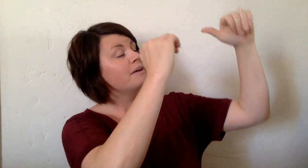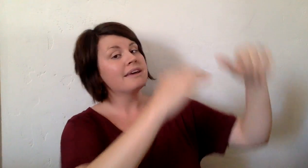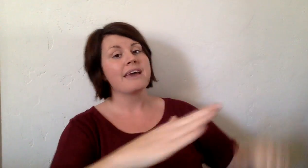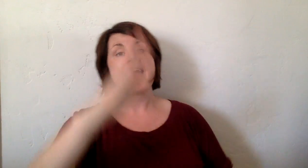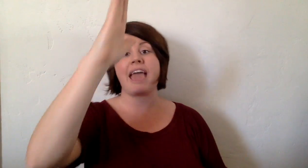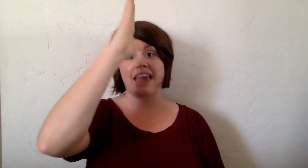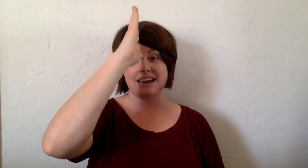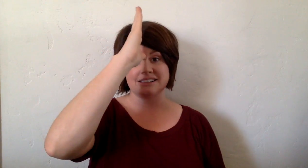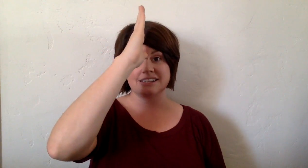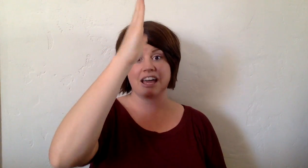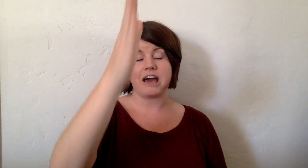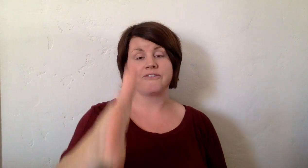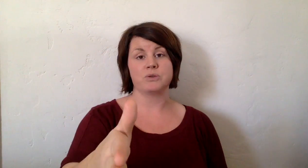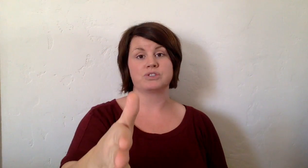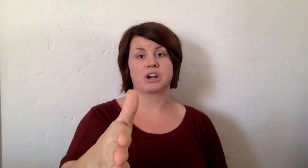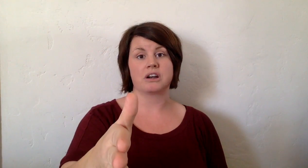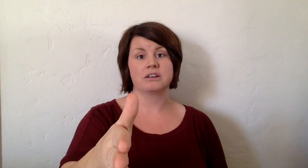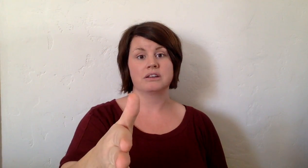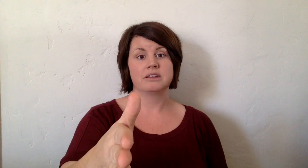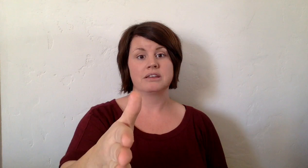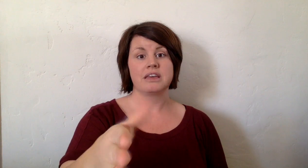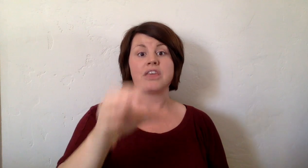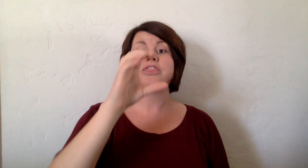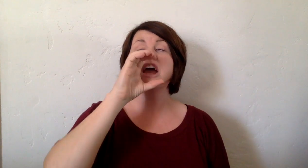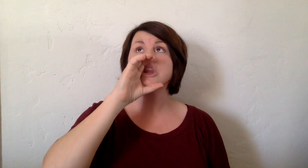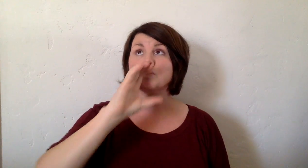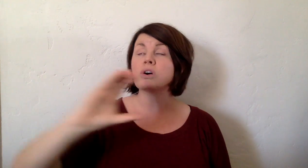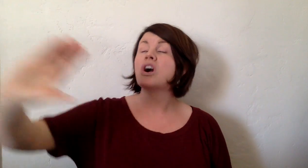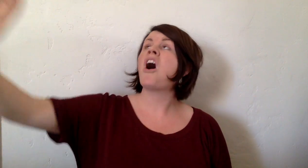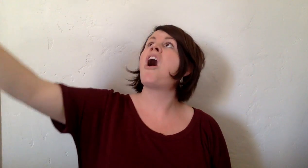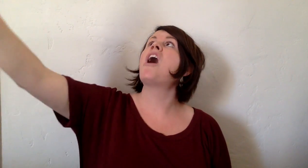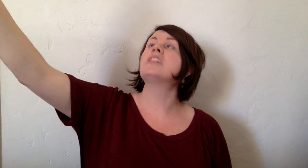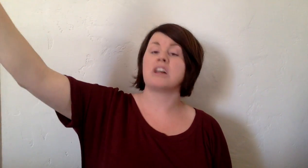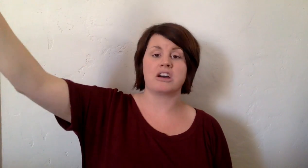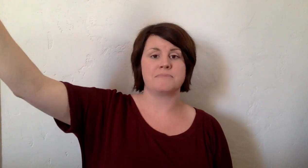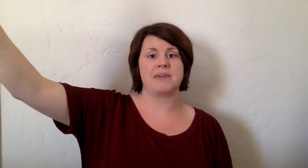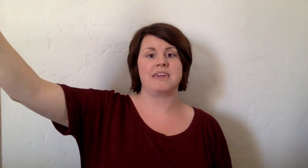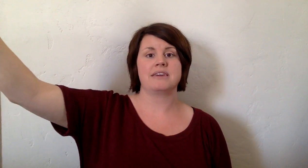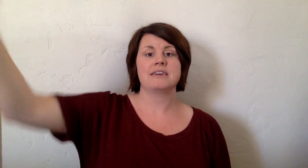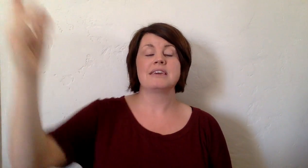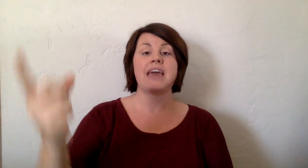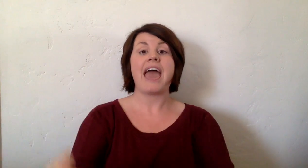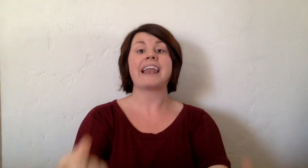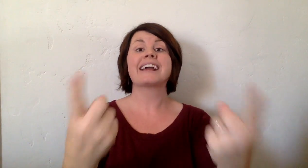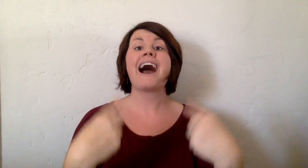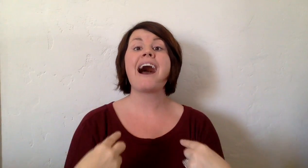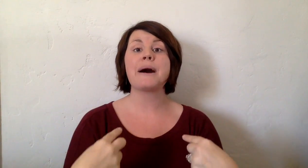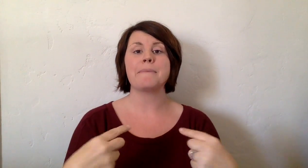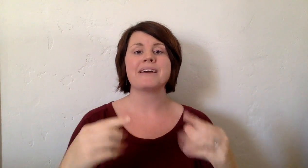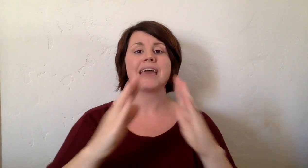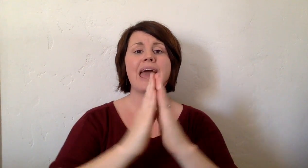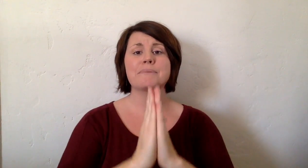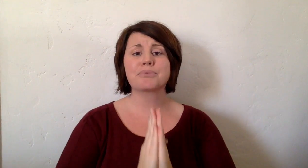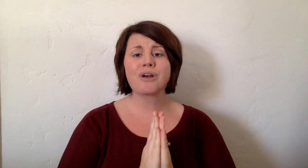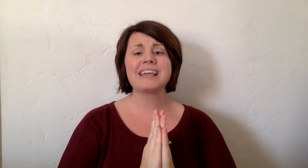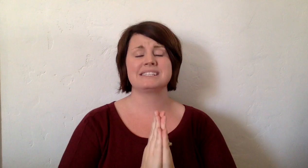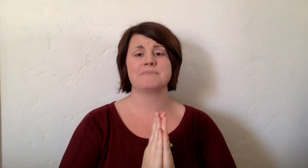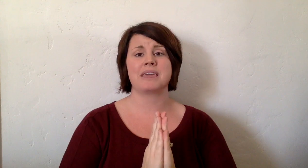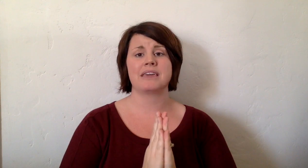and a future. Then you will call on me and come and pray to me